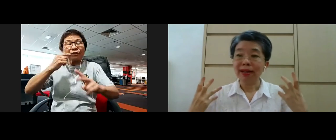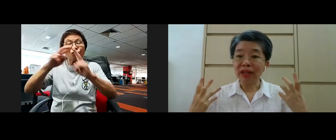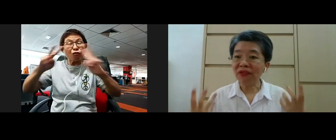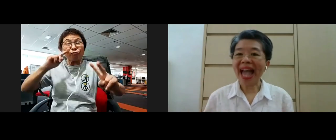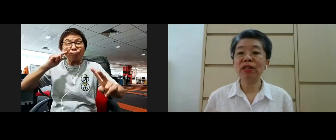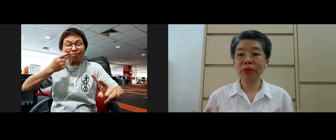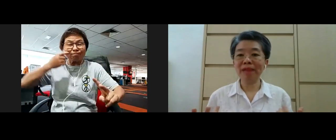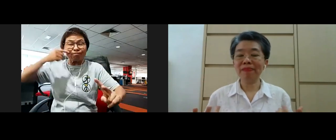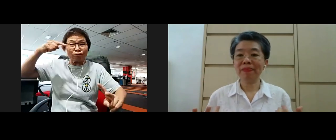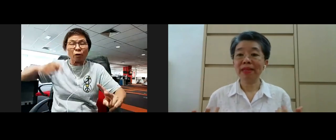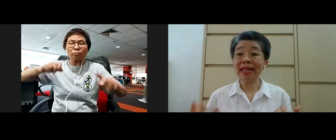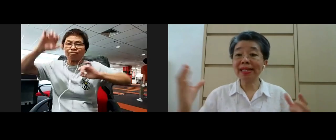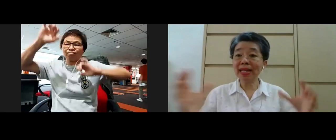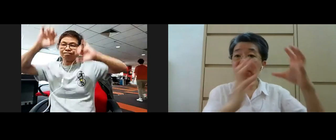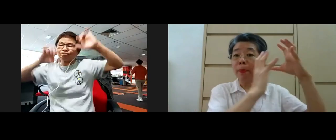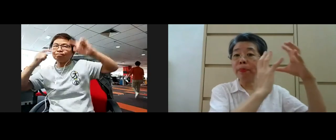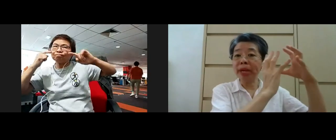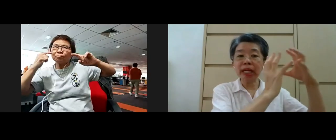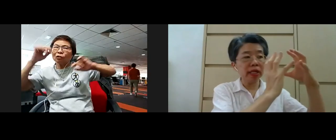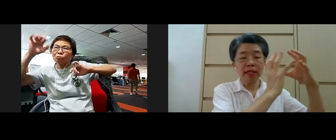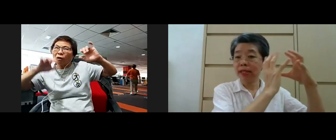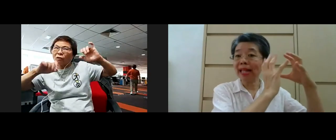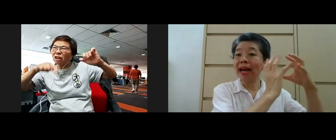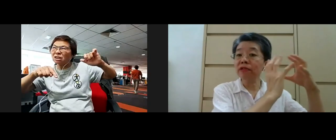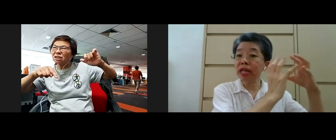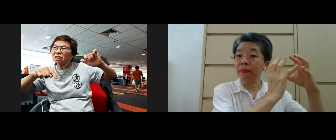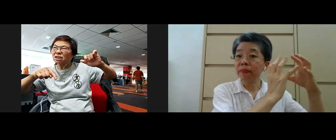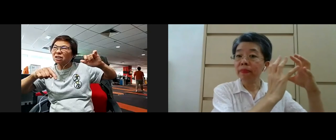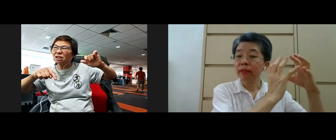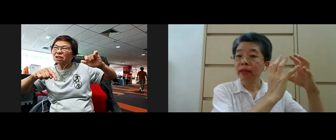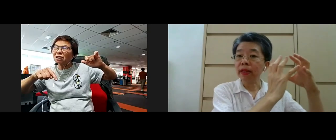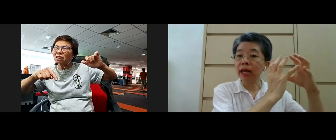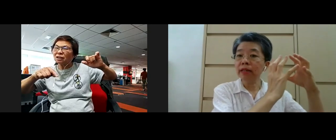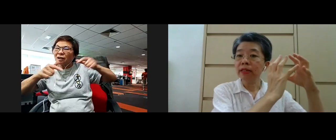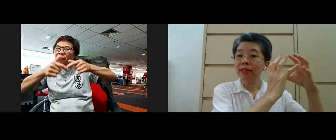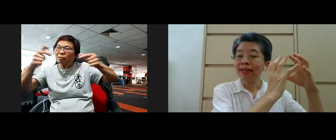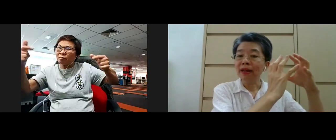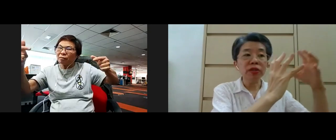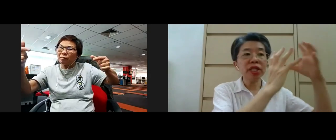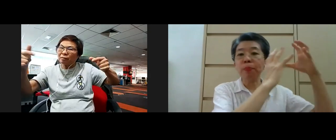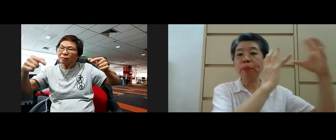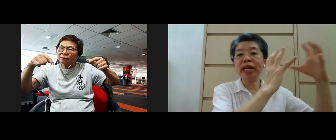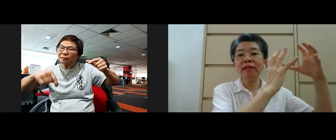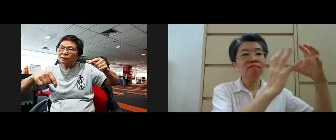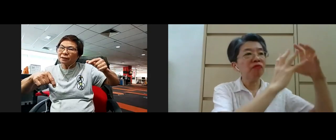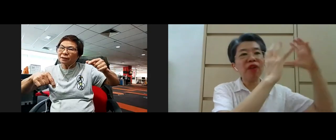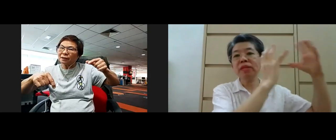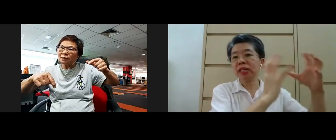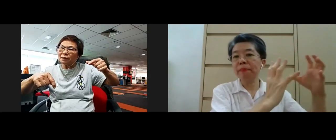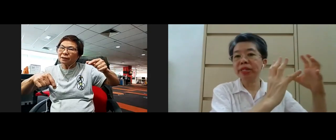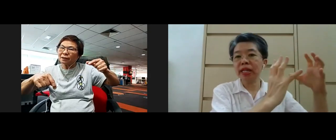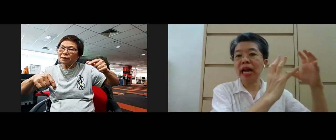evaluate is this big salary yeah or this big